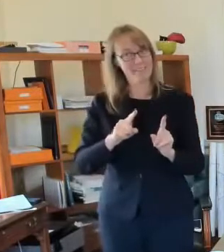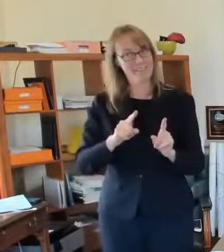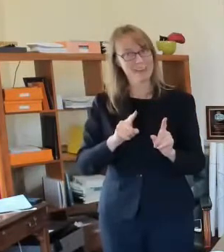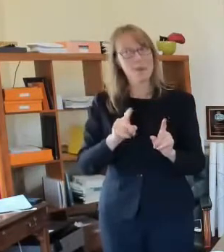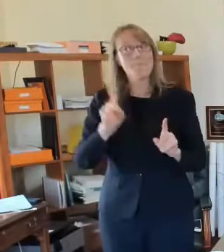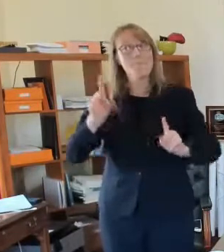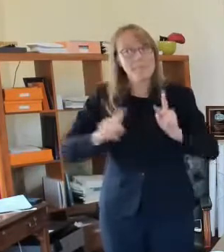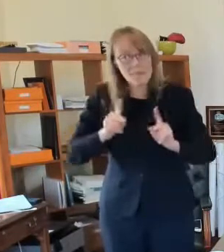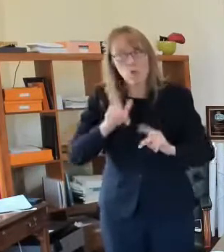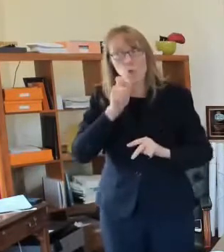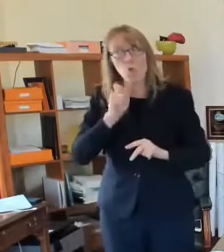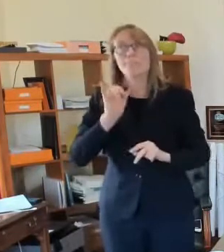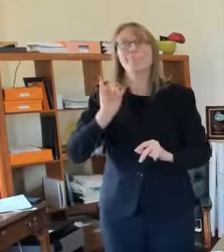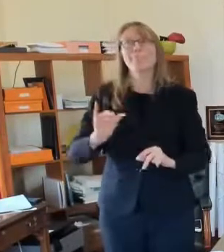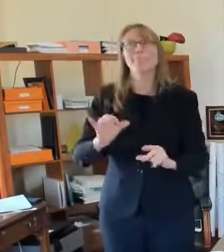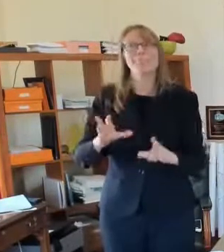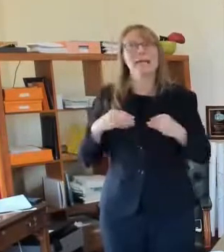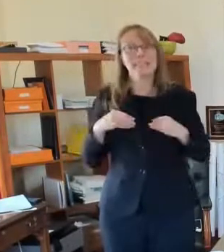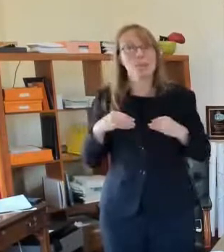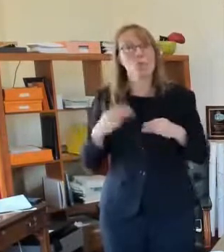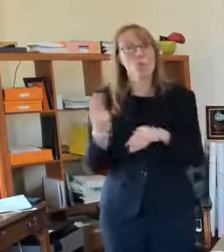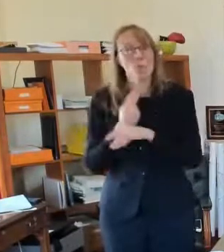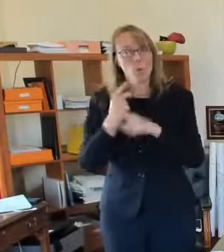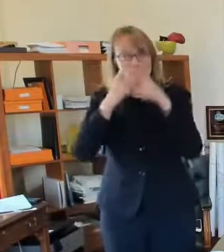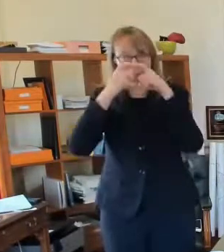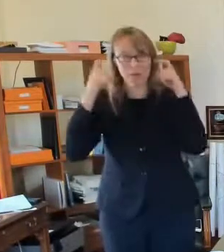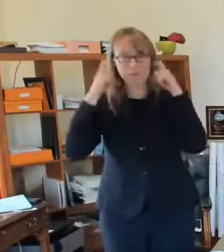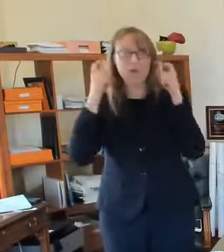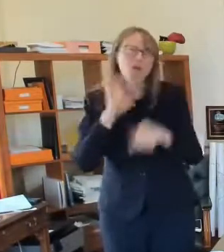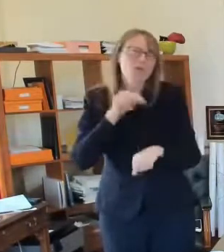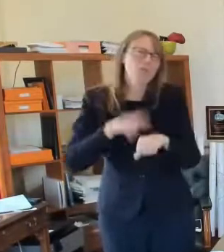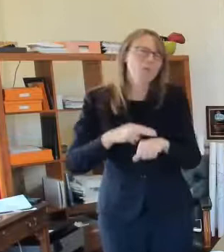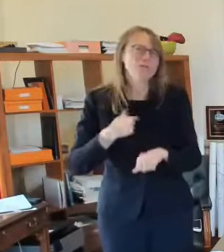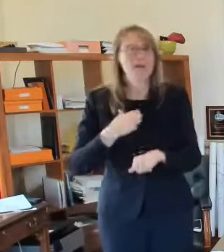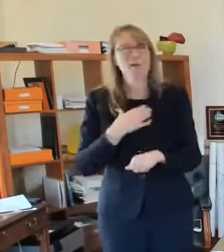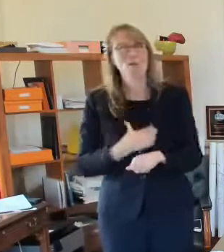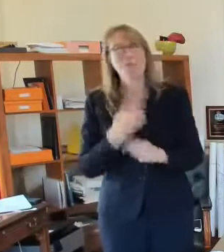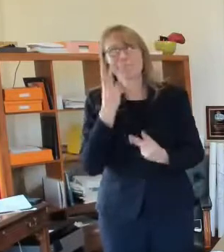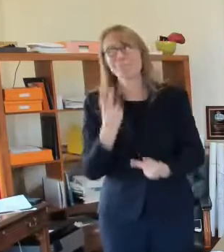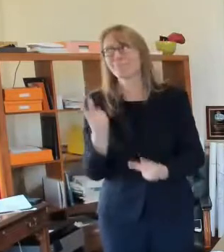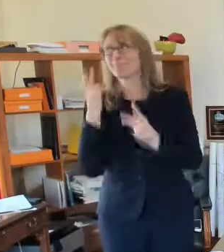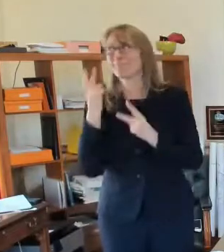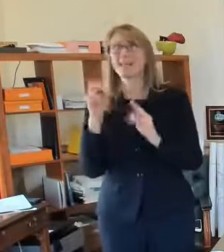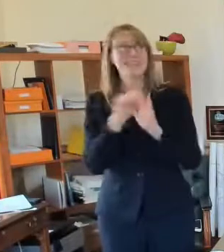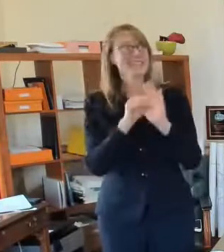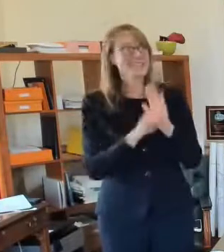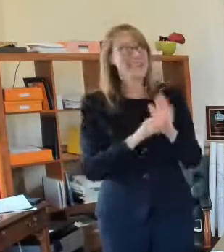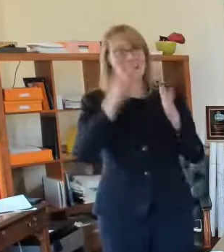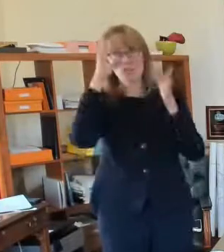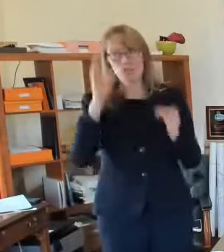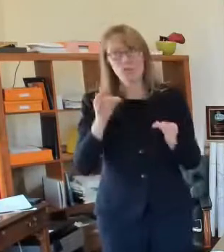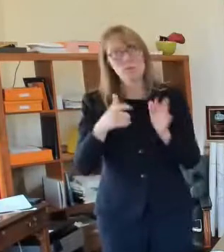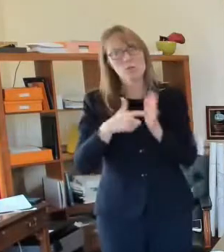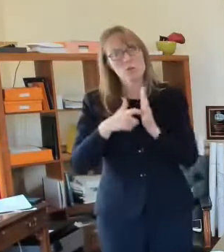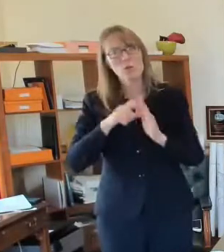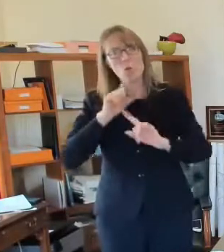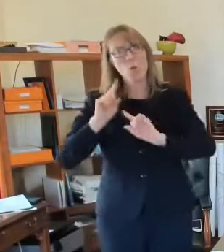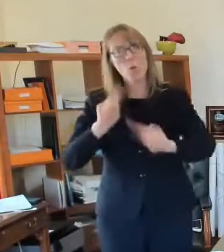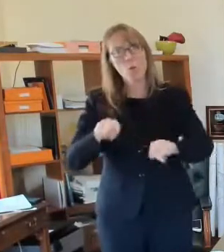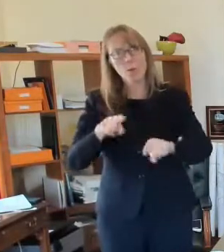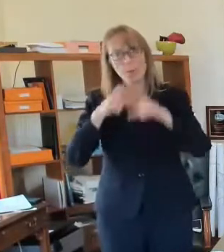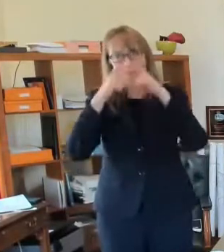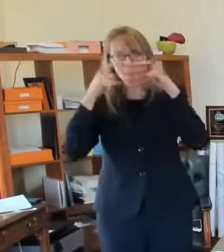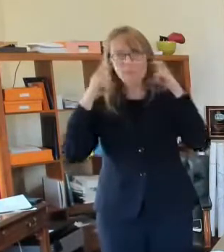you know of course i wish we had had a statewide mask mandate i wish that that masks had not been